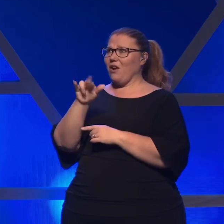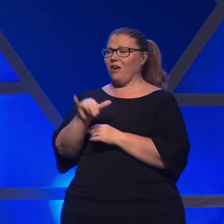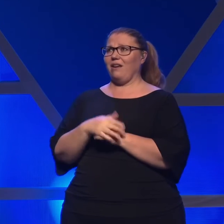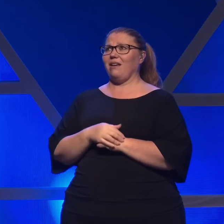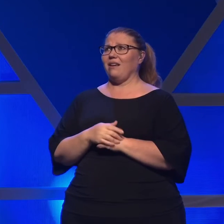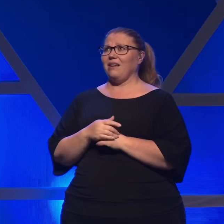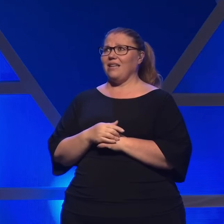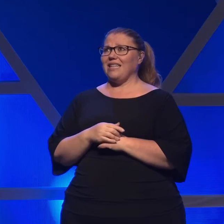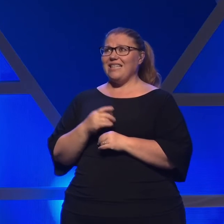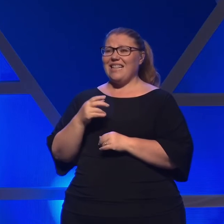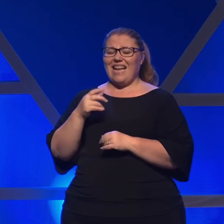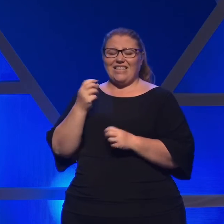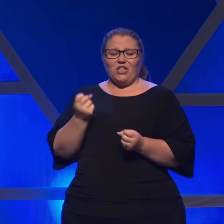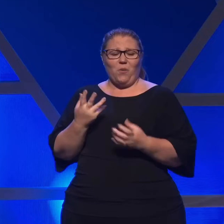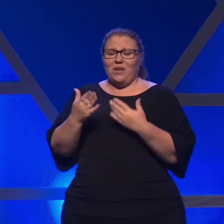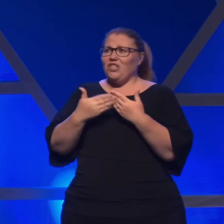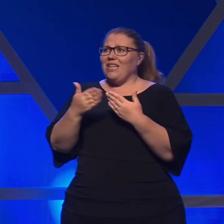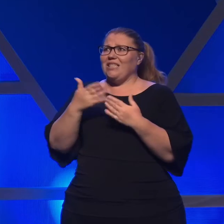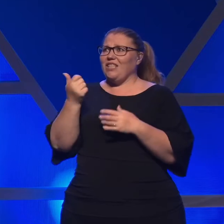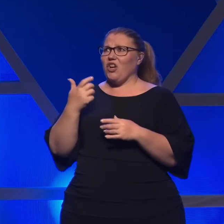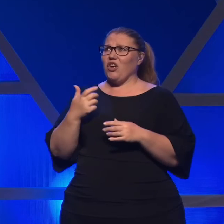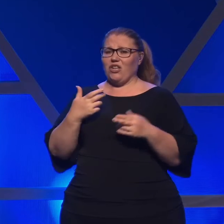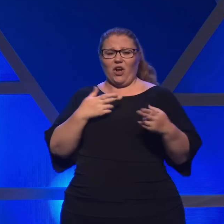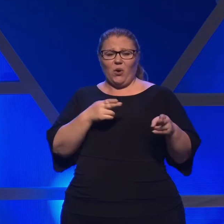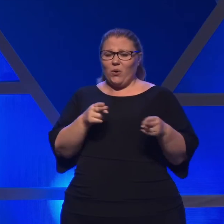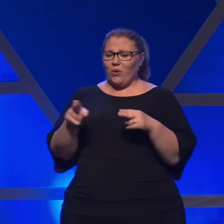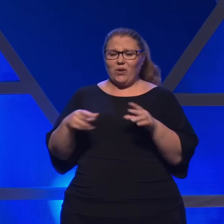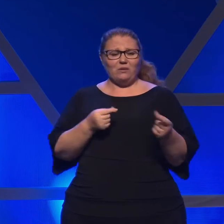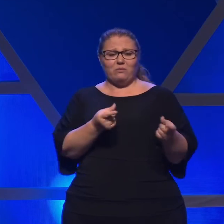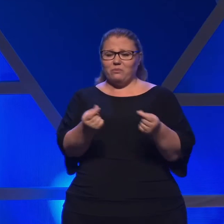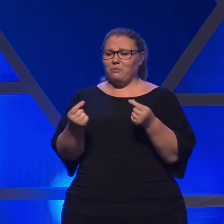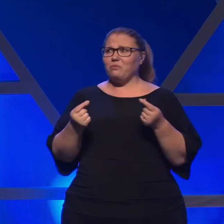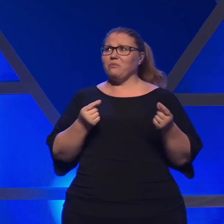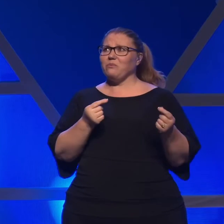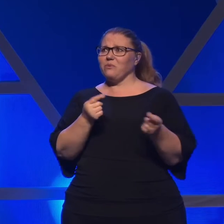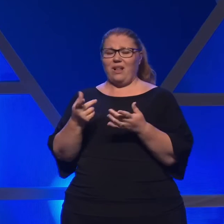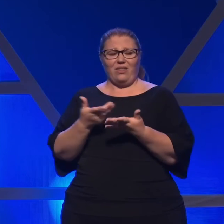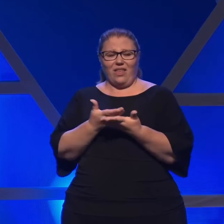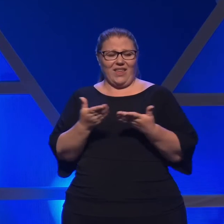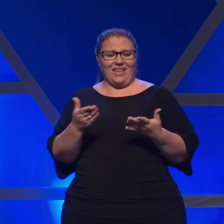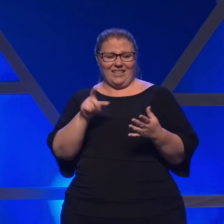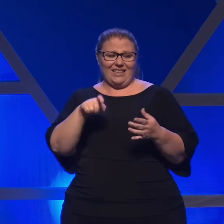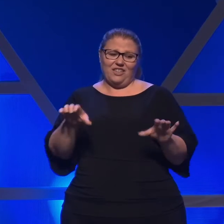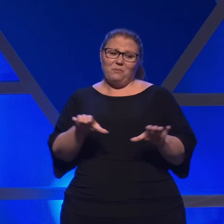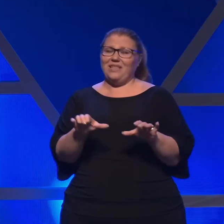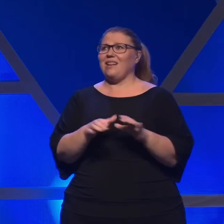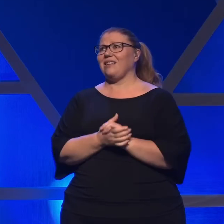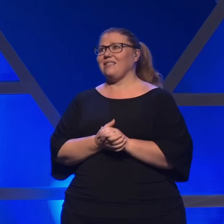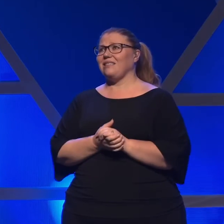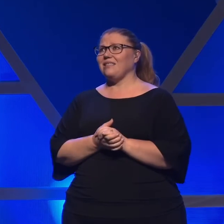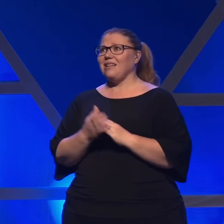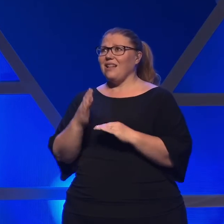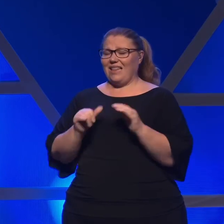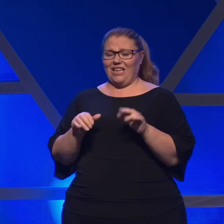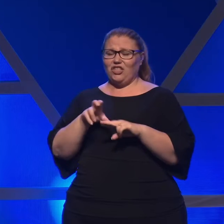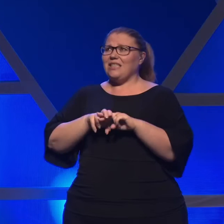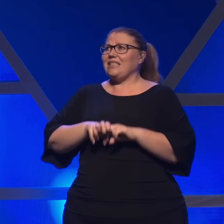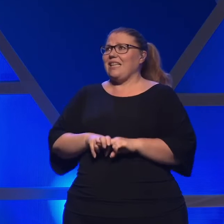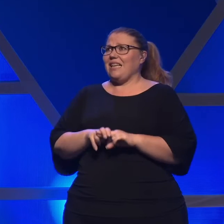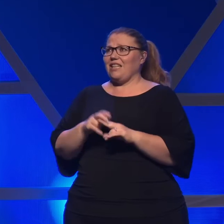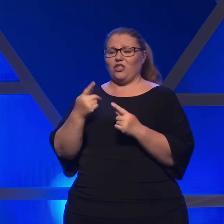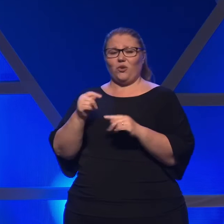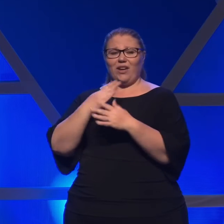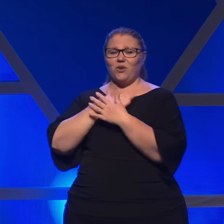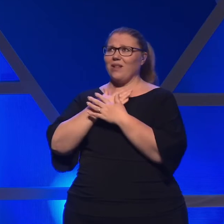it so much easier to bustle around and do the things that scream for my attention than to sit here trying to